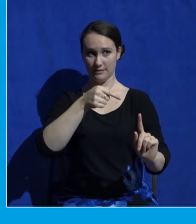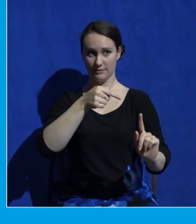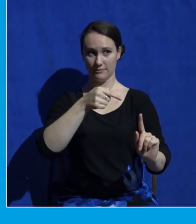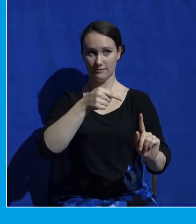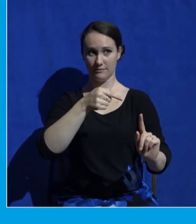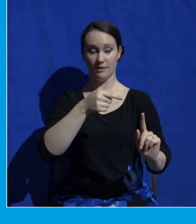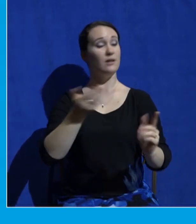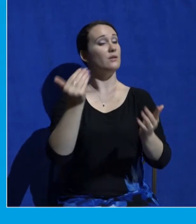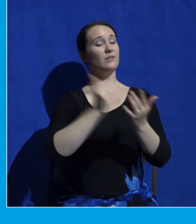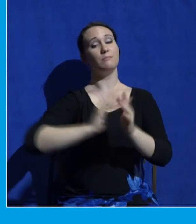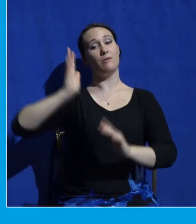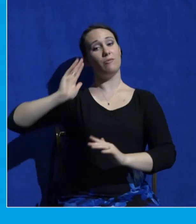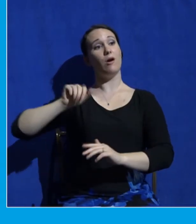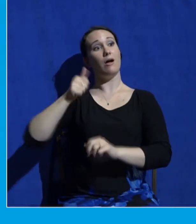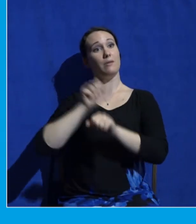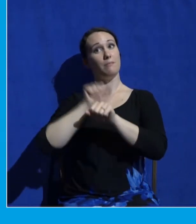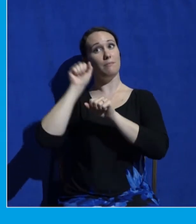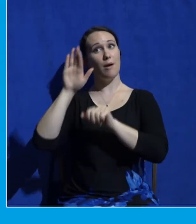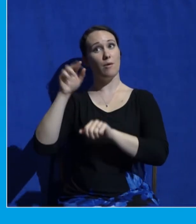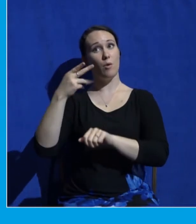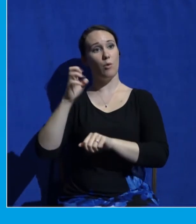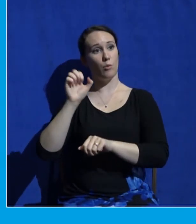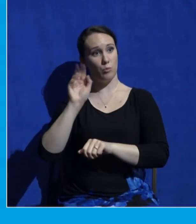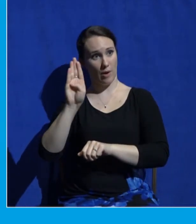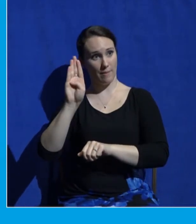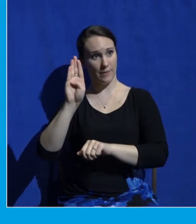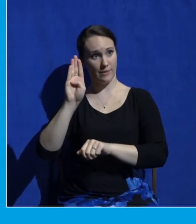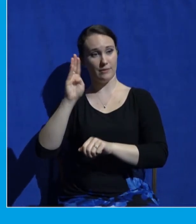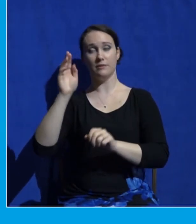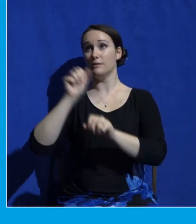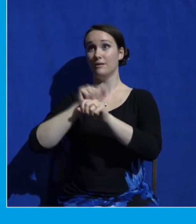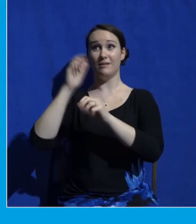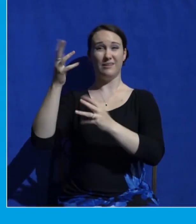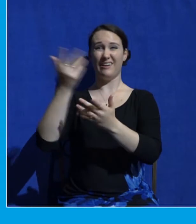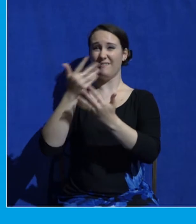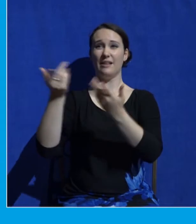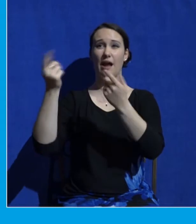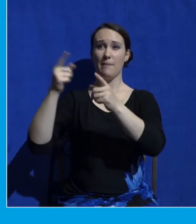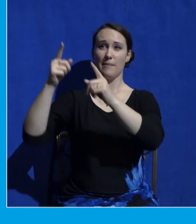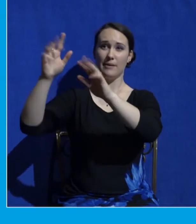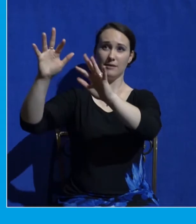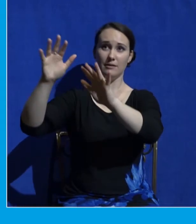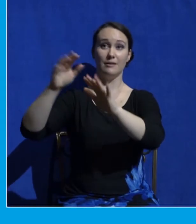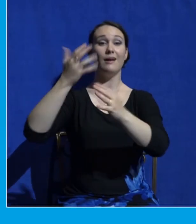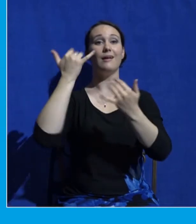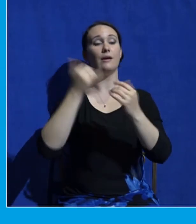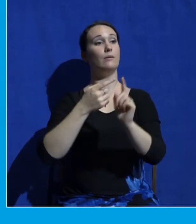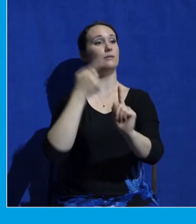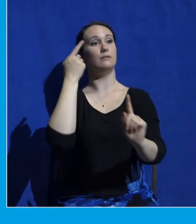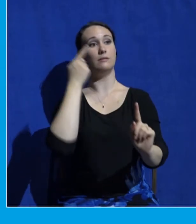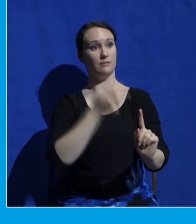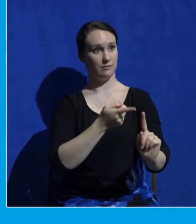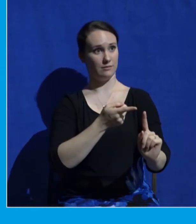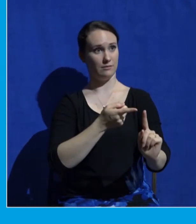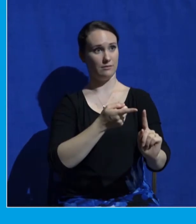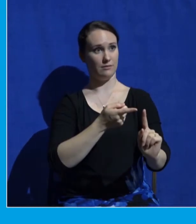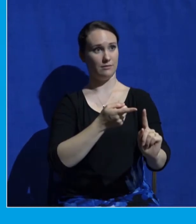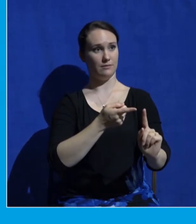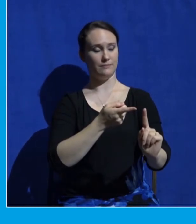mountain on the day of the assembly when you said, Let me not hear again the voice of the Lord, my God, or see this great fire anymore lest I die. God had